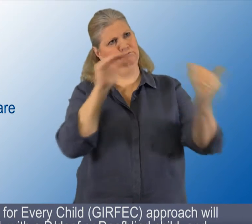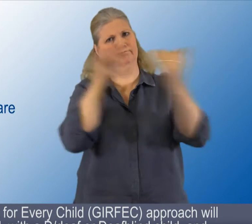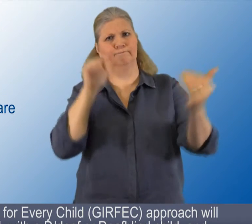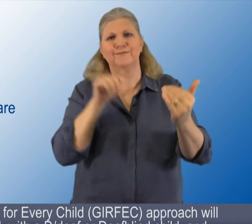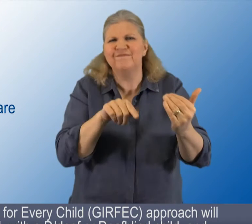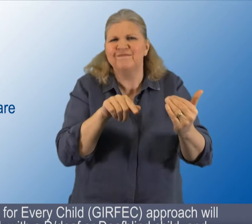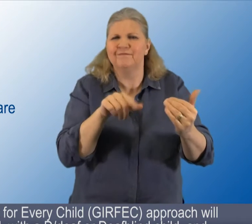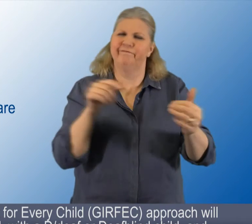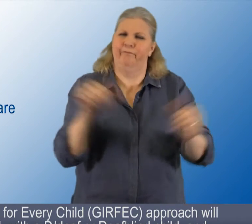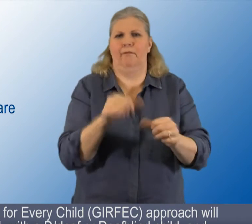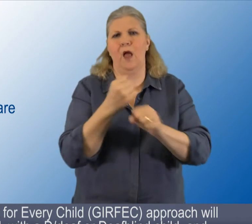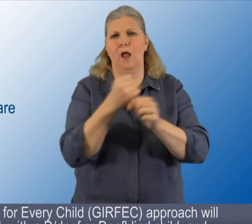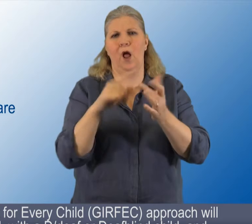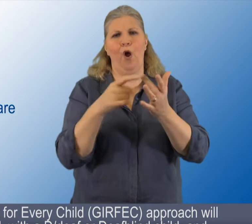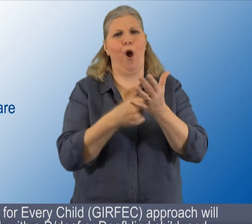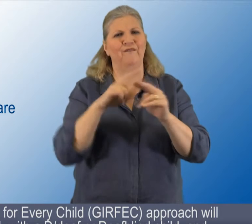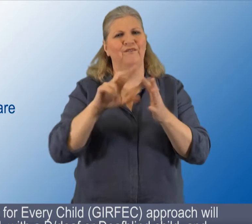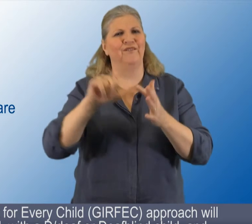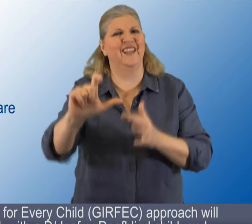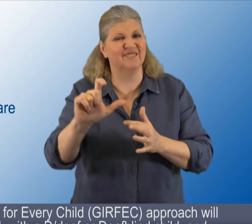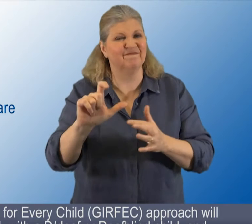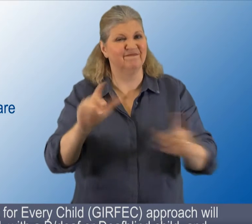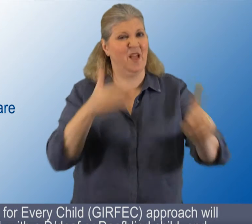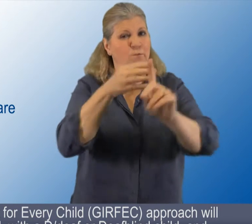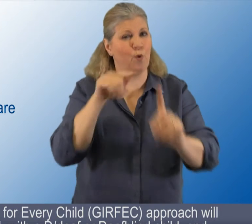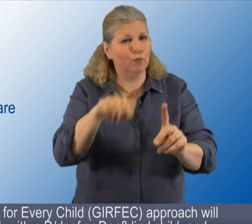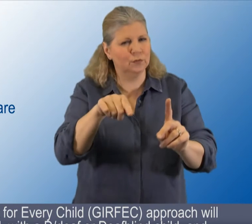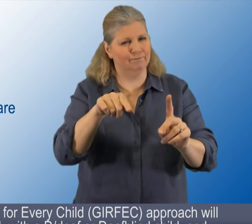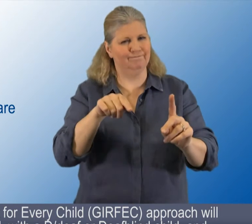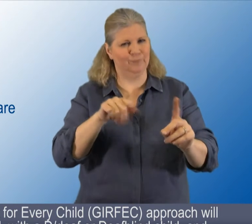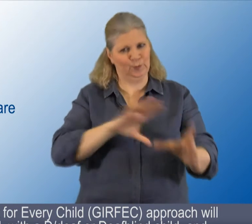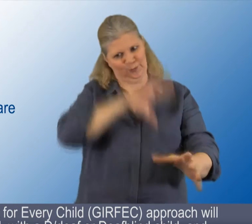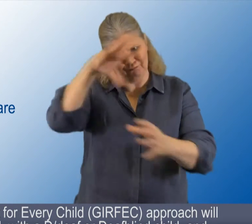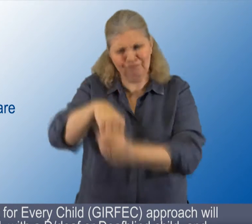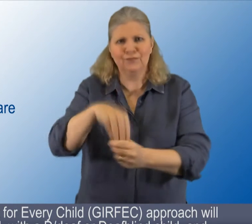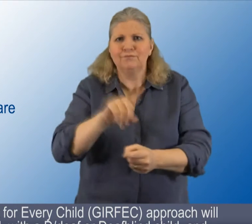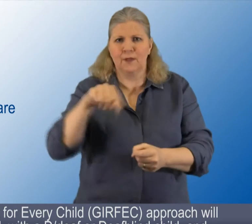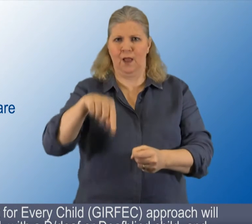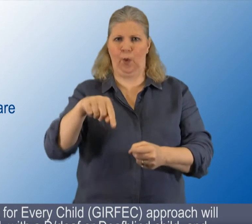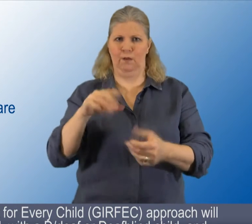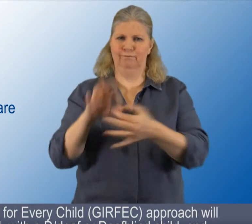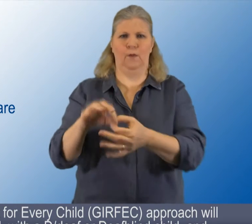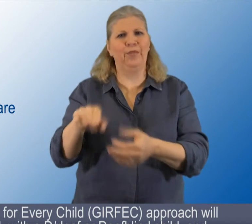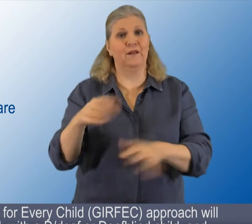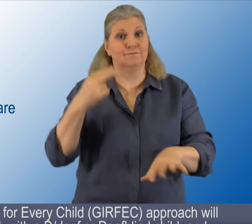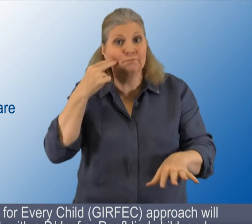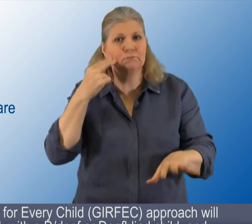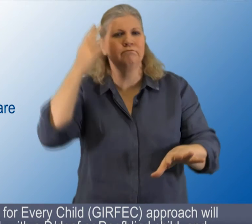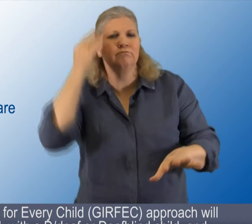The getting it right for every child approach will be fully embedded with a deaf or deafblind child and their family offered the right